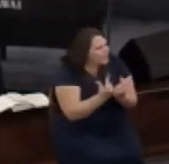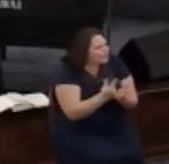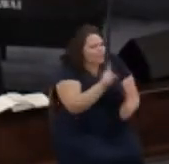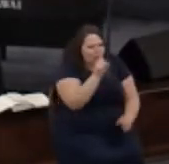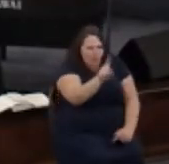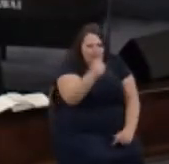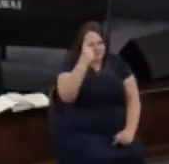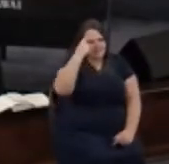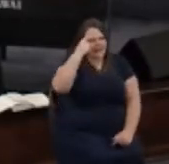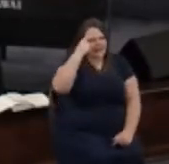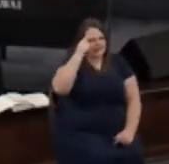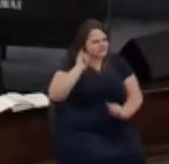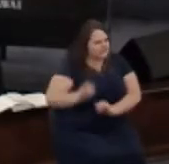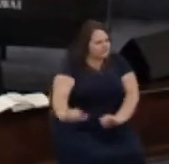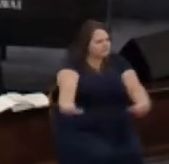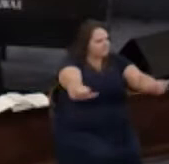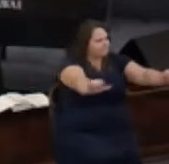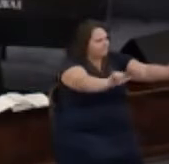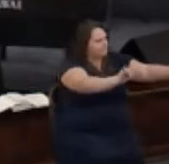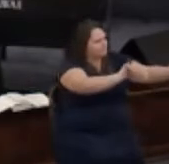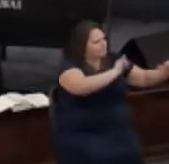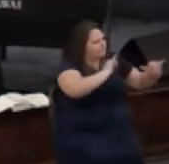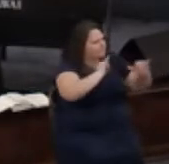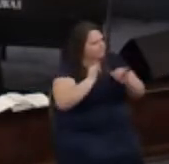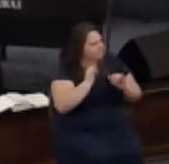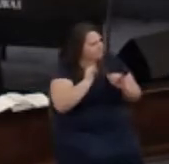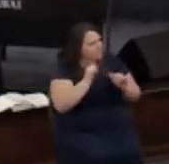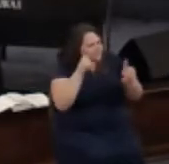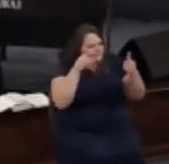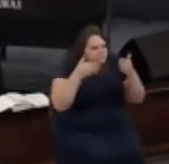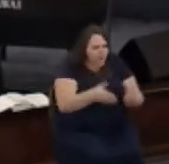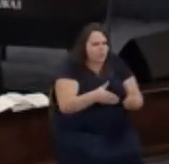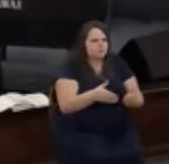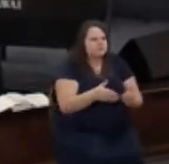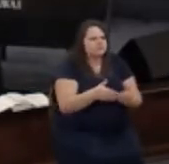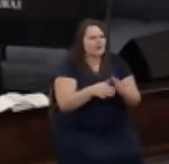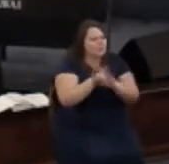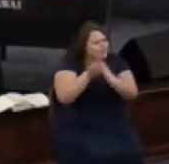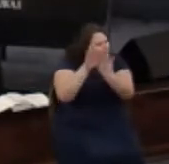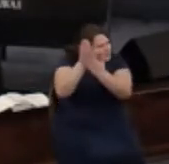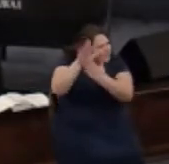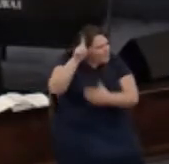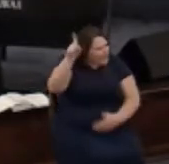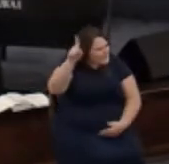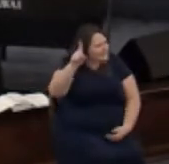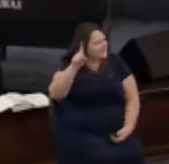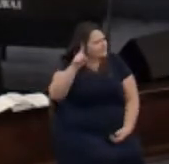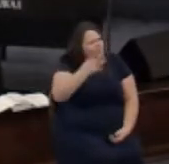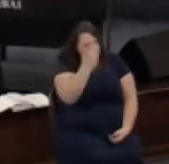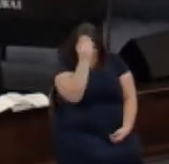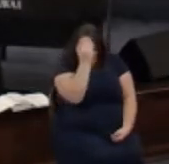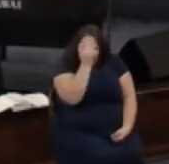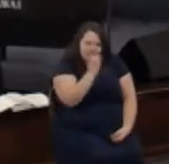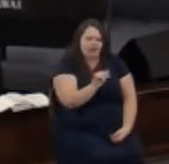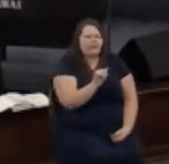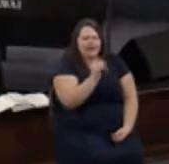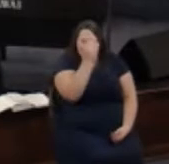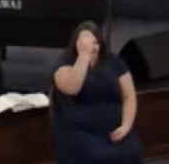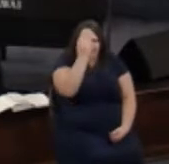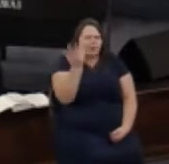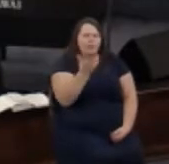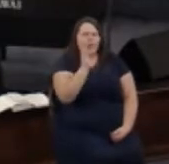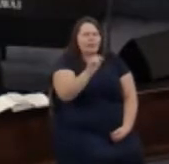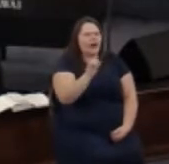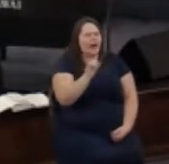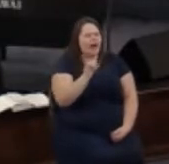being focused and we chose to praise him I want you to think about that I want you to think about what those spoils of